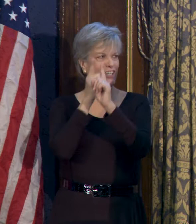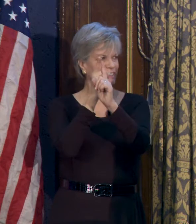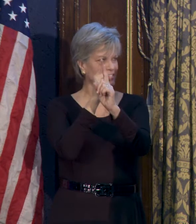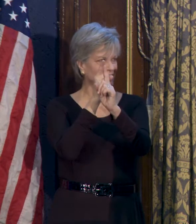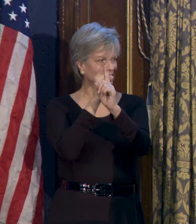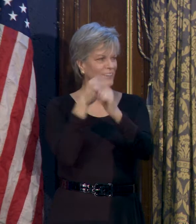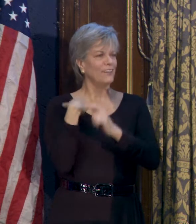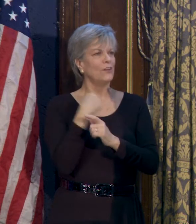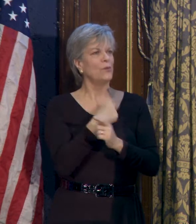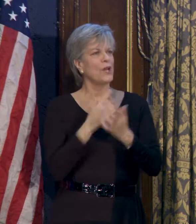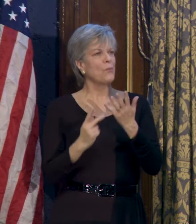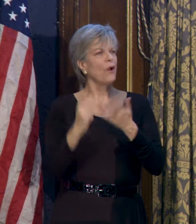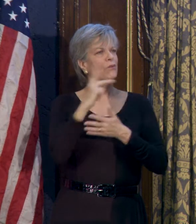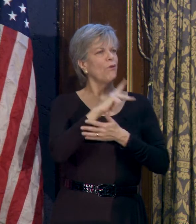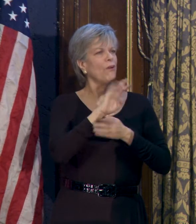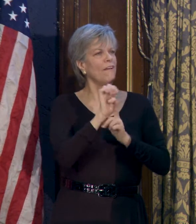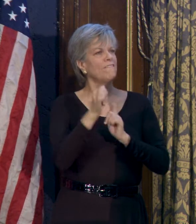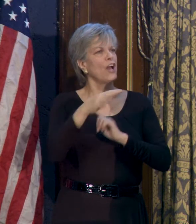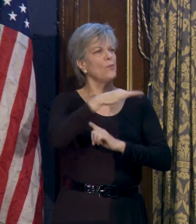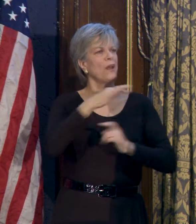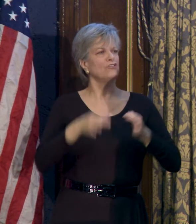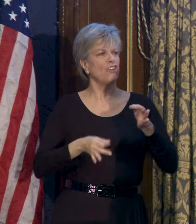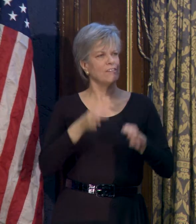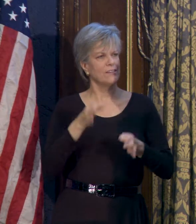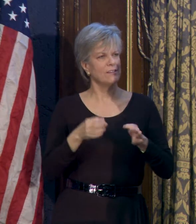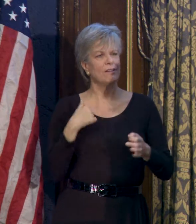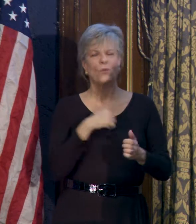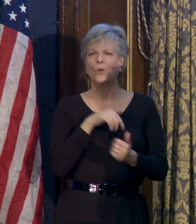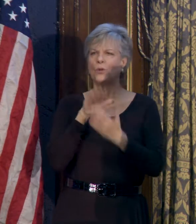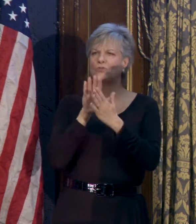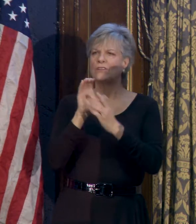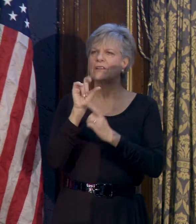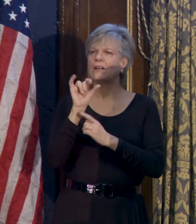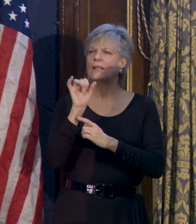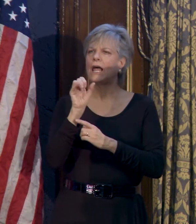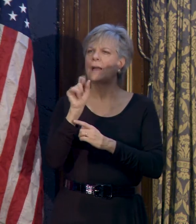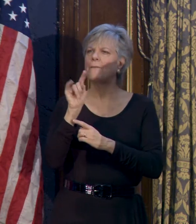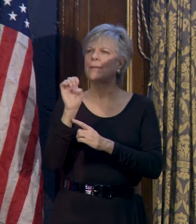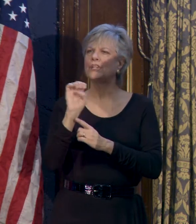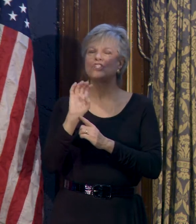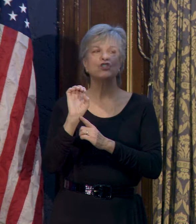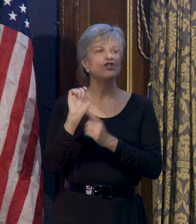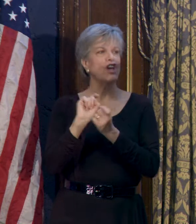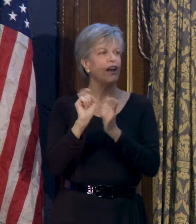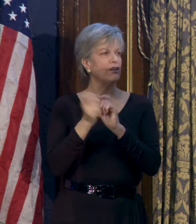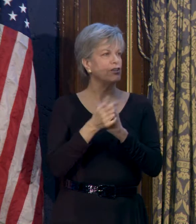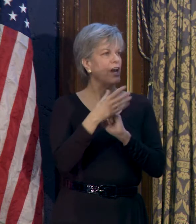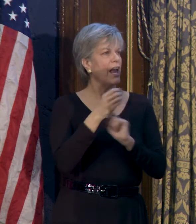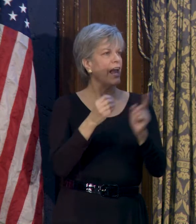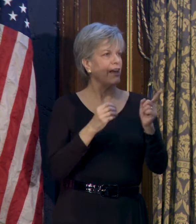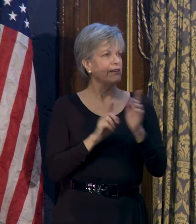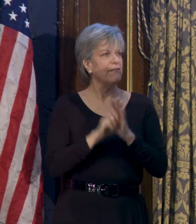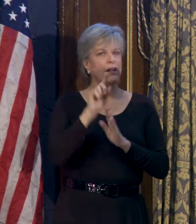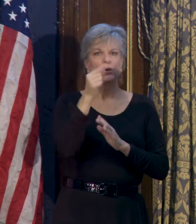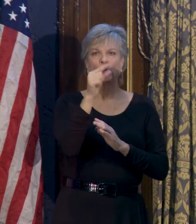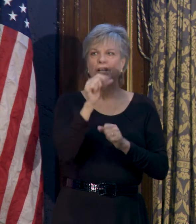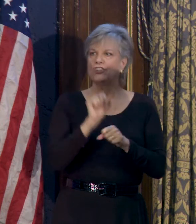We'll prioritize environmental justice. We'll address climate change and invest in clean energy and develop green jobs.